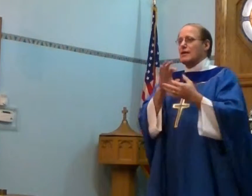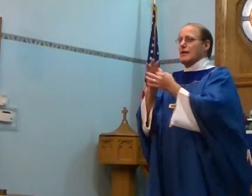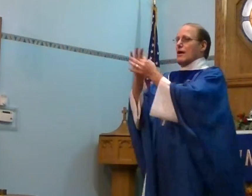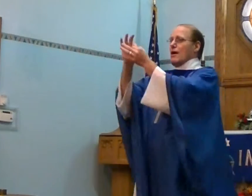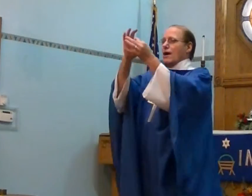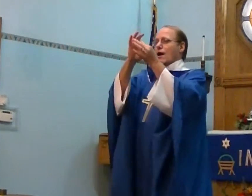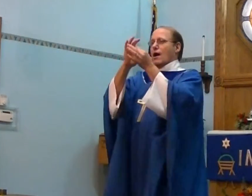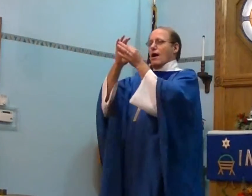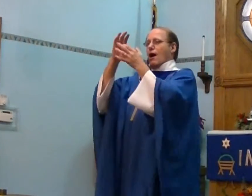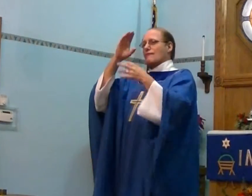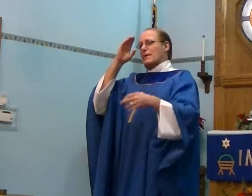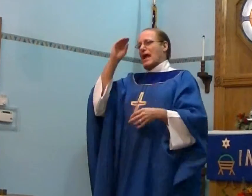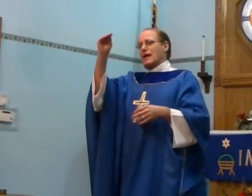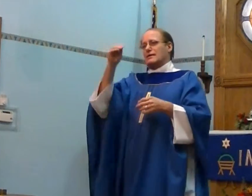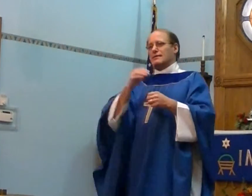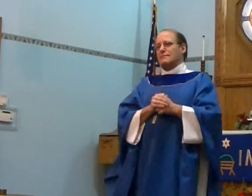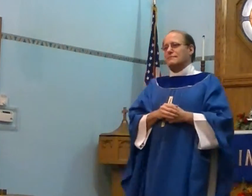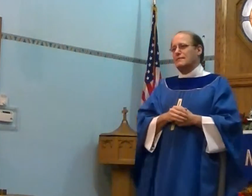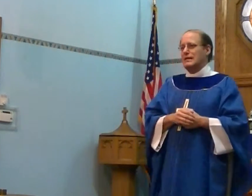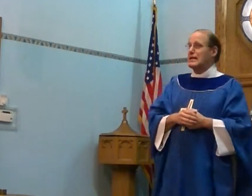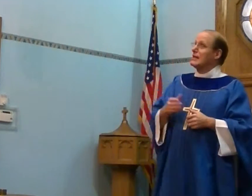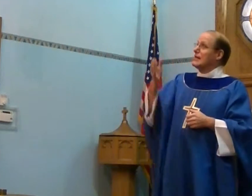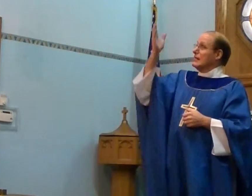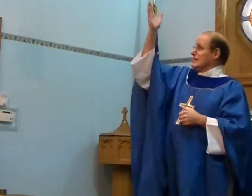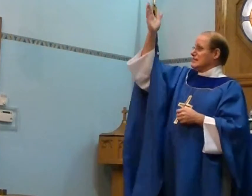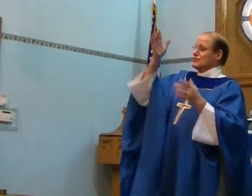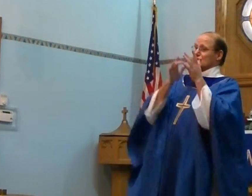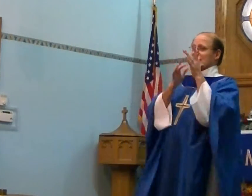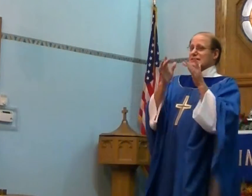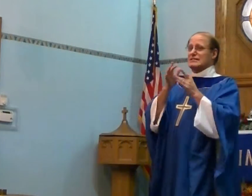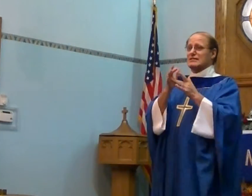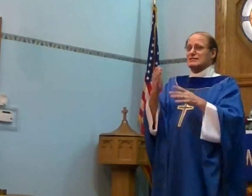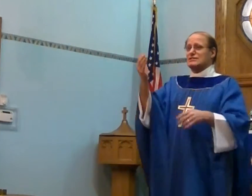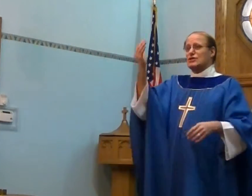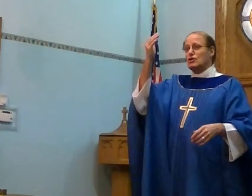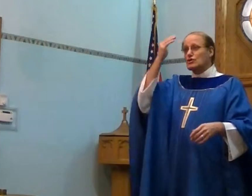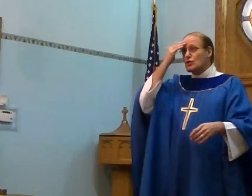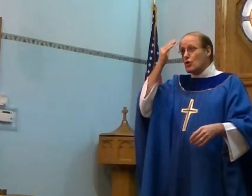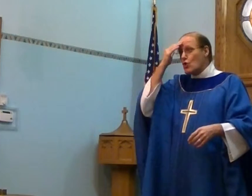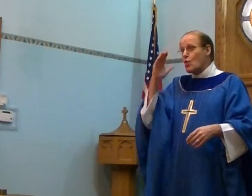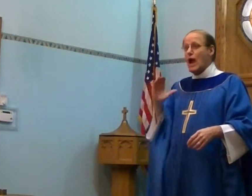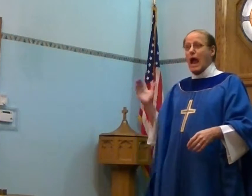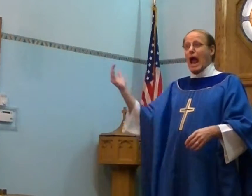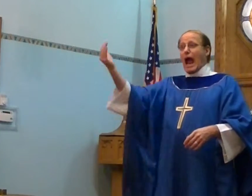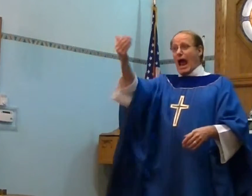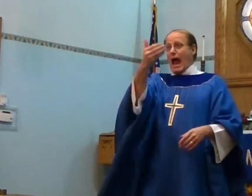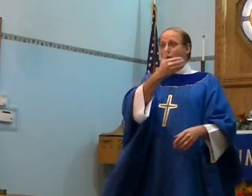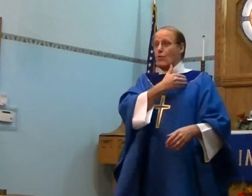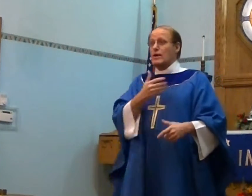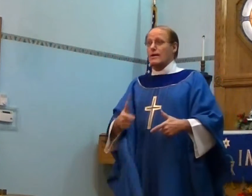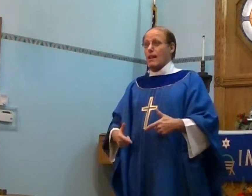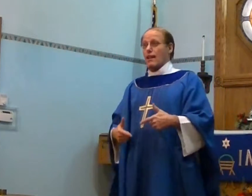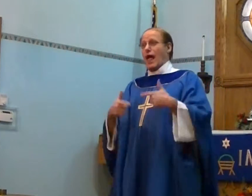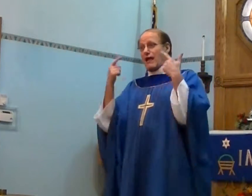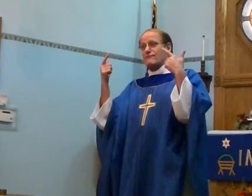of Man. Jesus knew our life